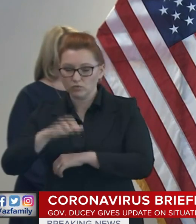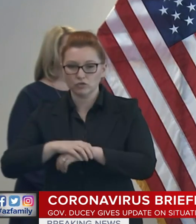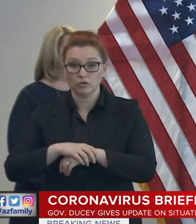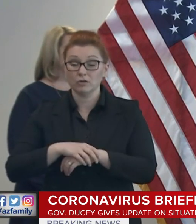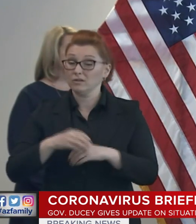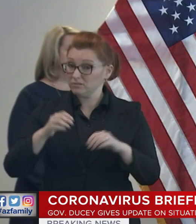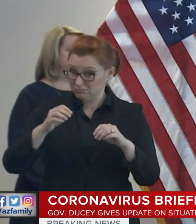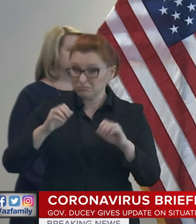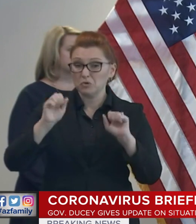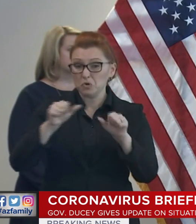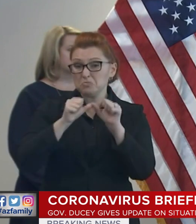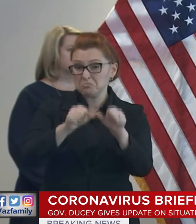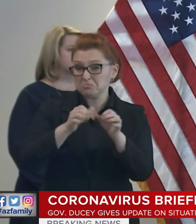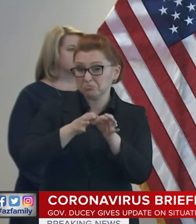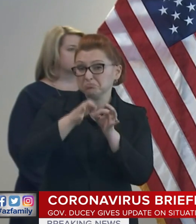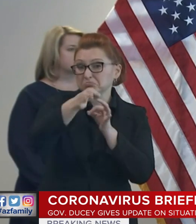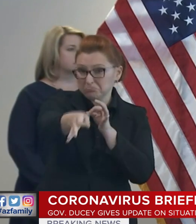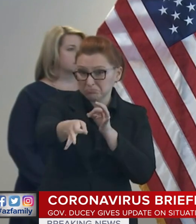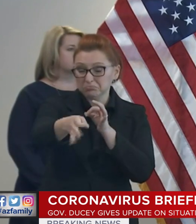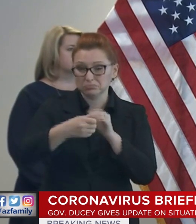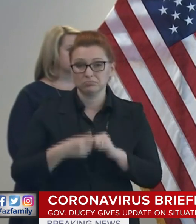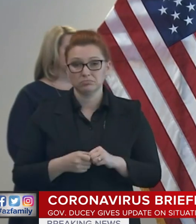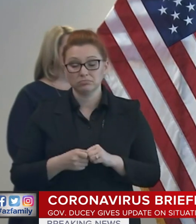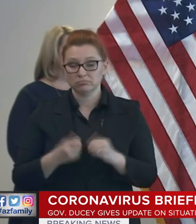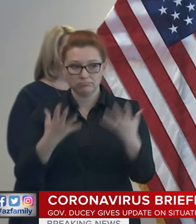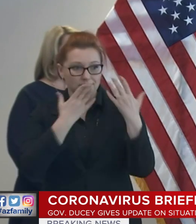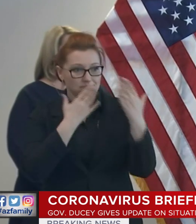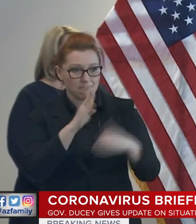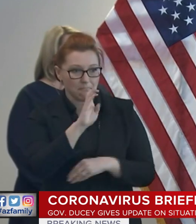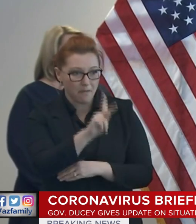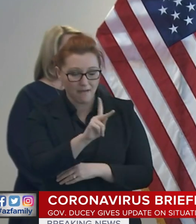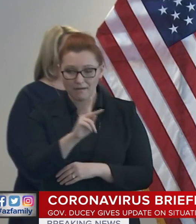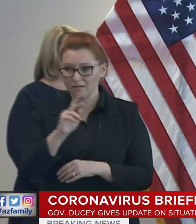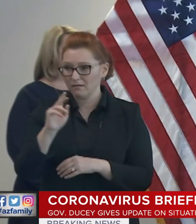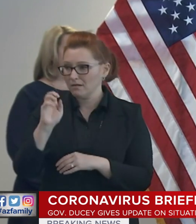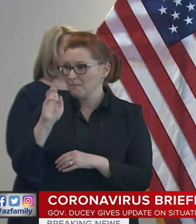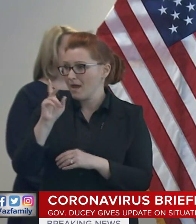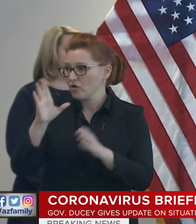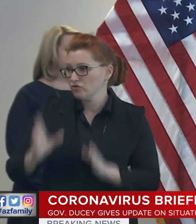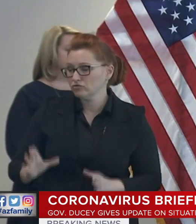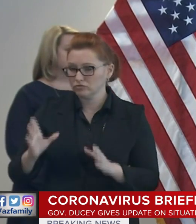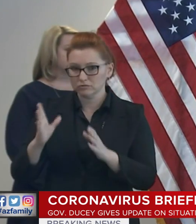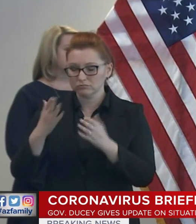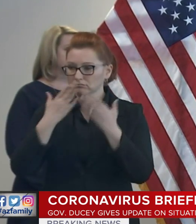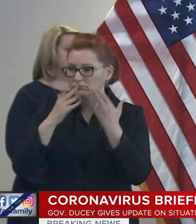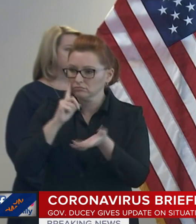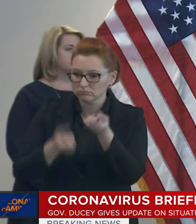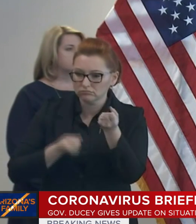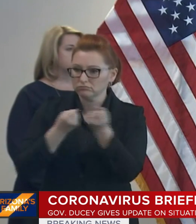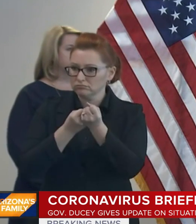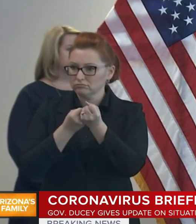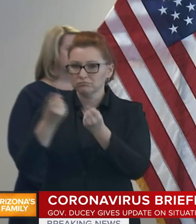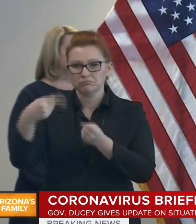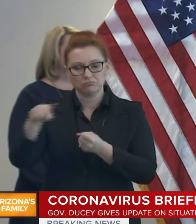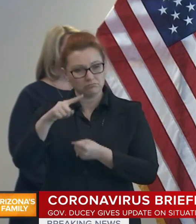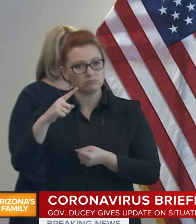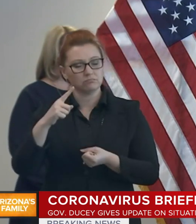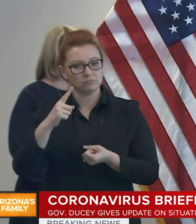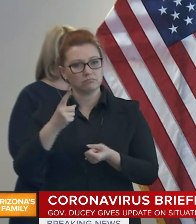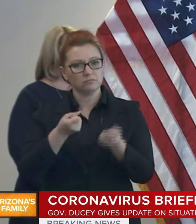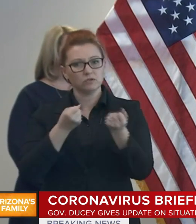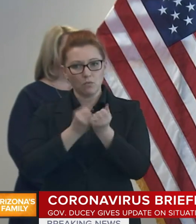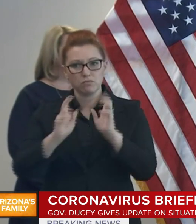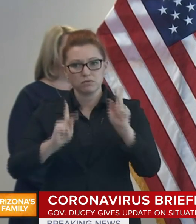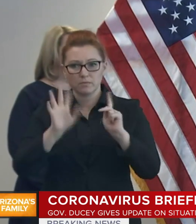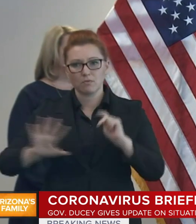I want to thank our banks and bankers for stepping up, and our entire business community for being good corporate citizens through